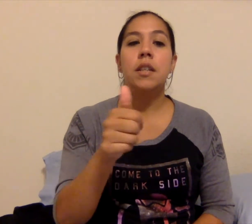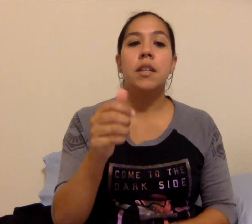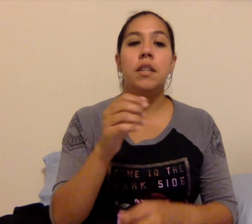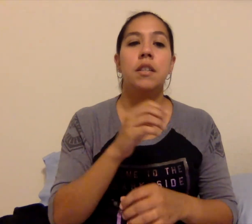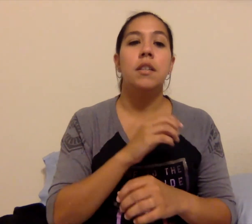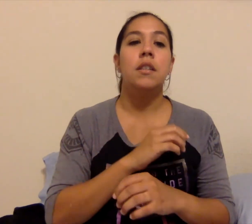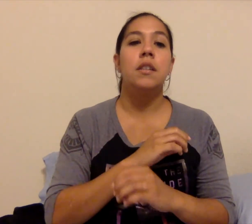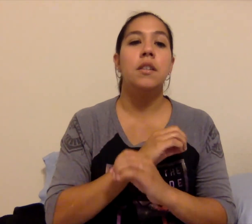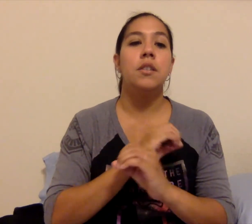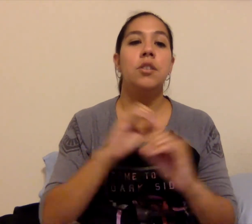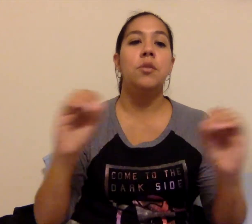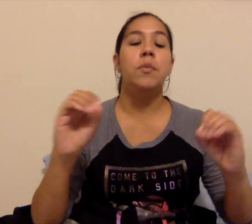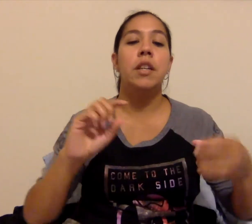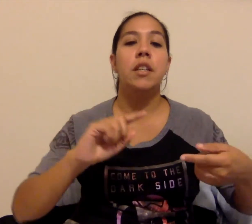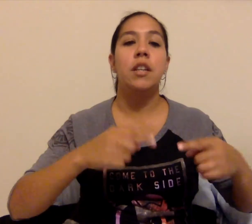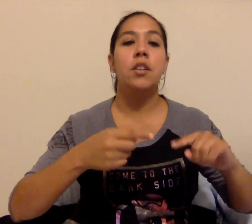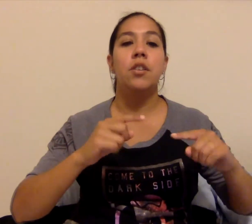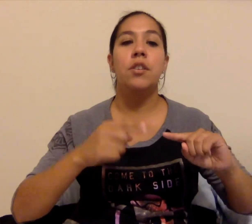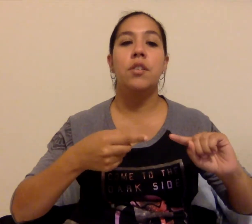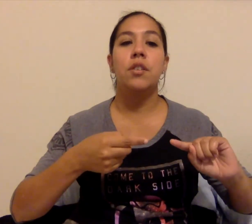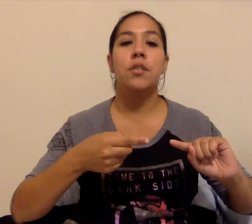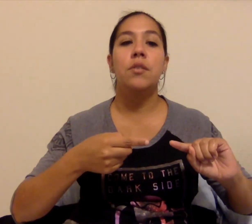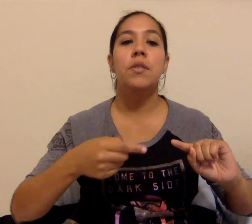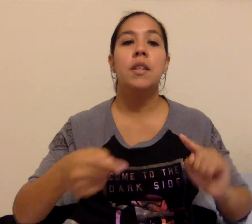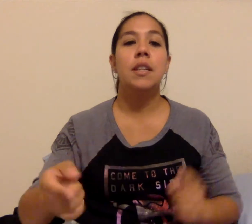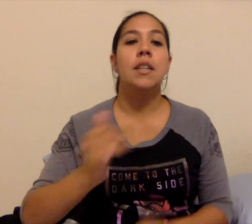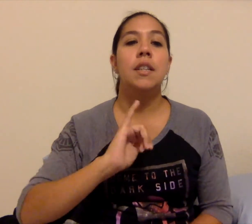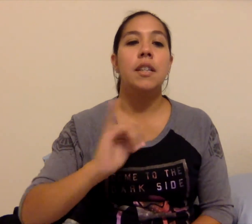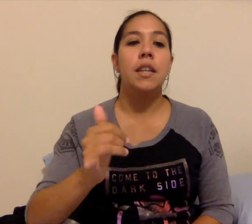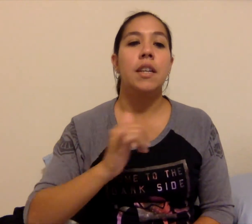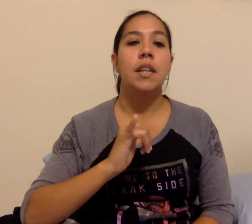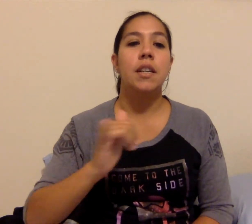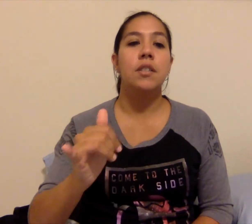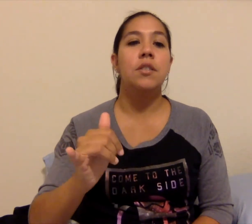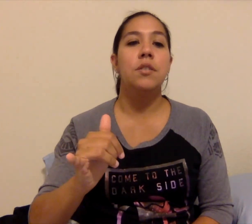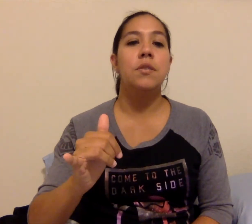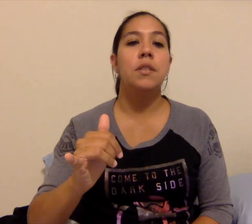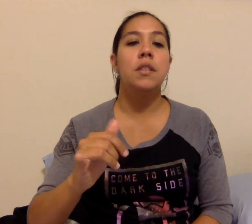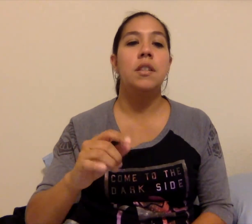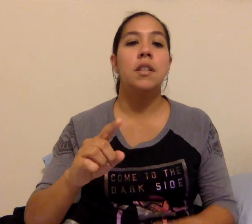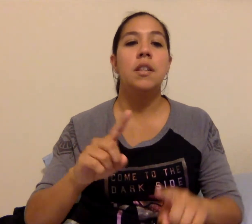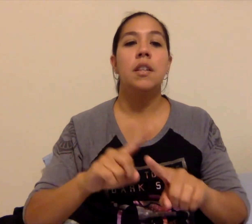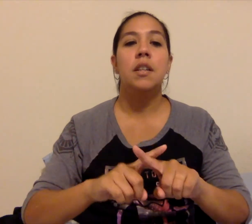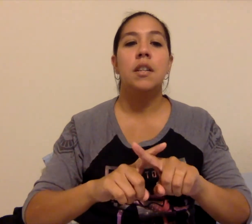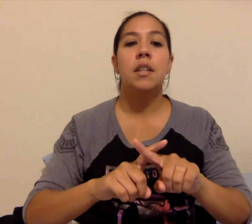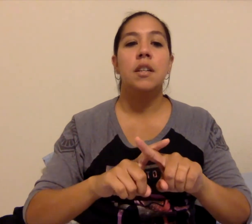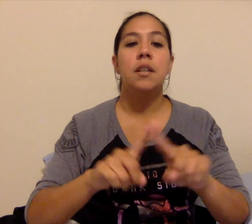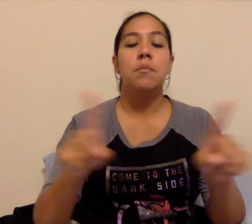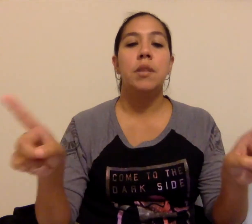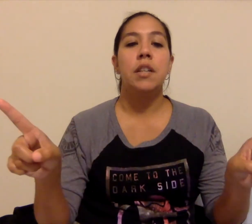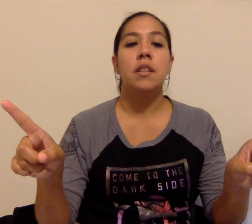Ain't nobody hurt you like I do, but